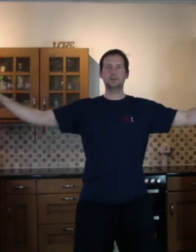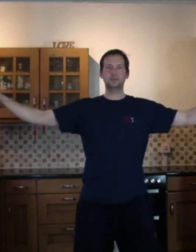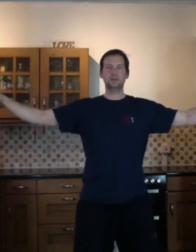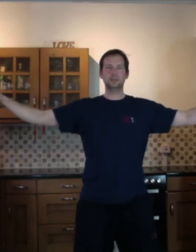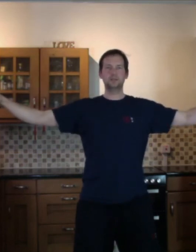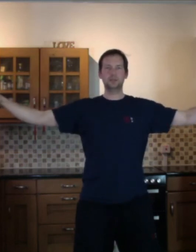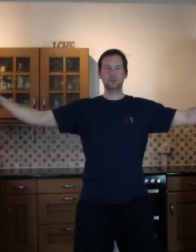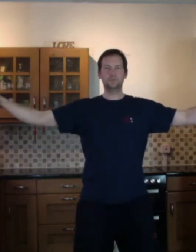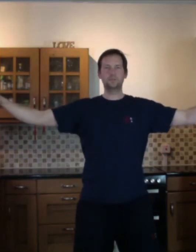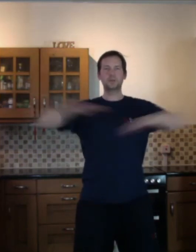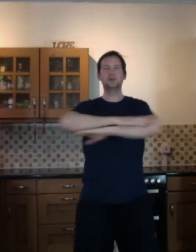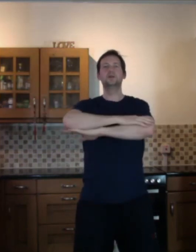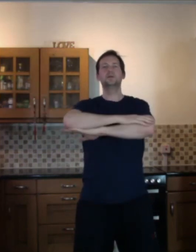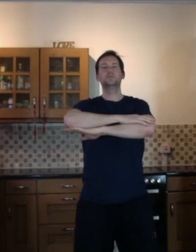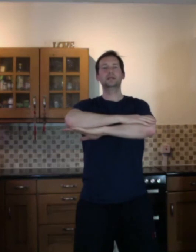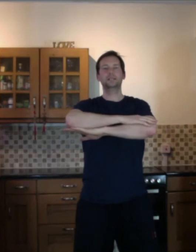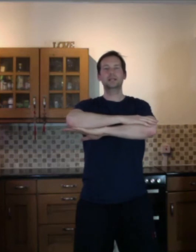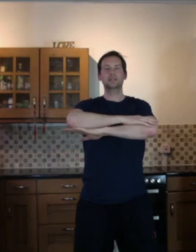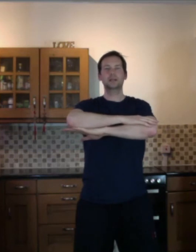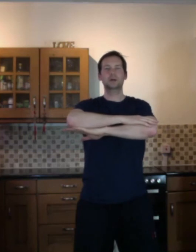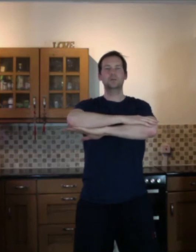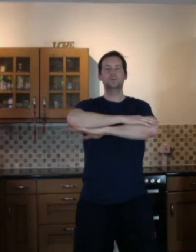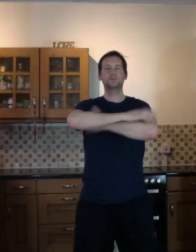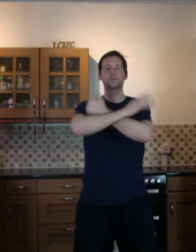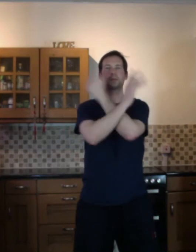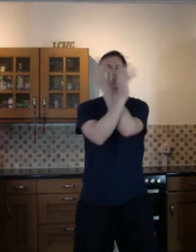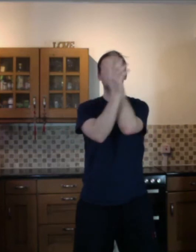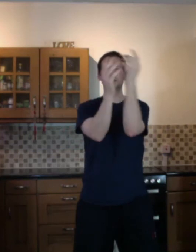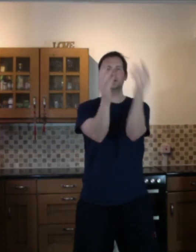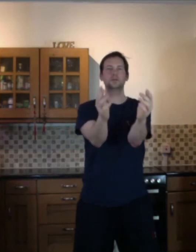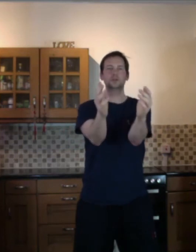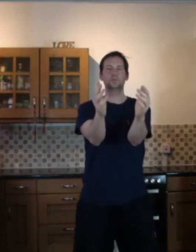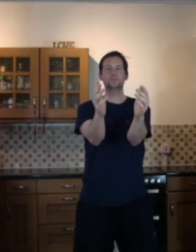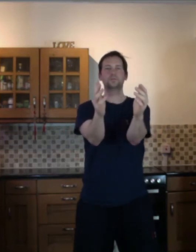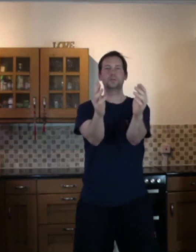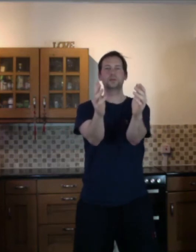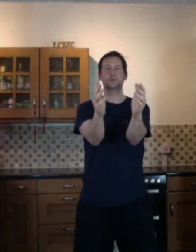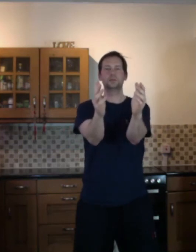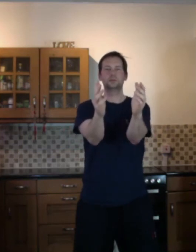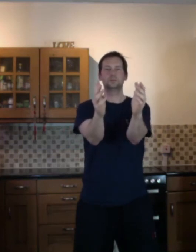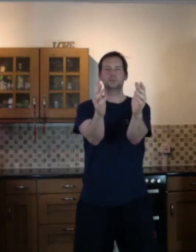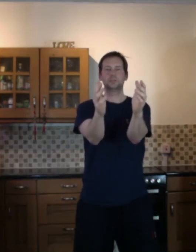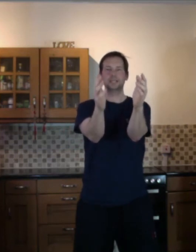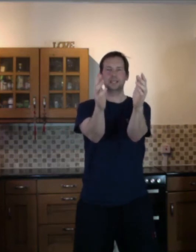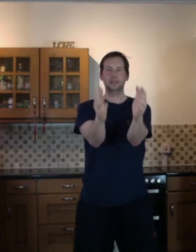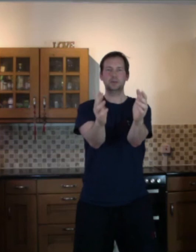in your vision. Back to Lansau. Jump. Sinking elbow.